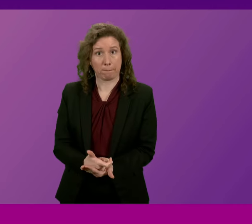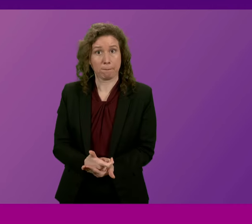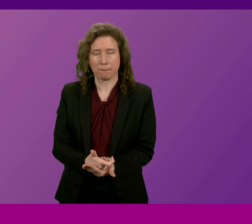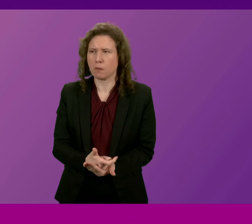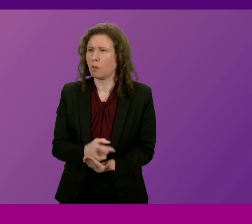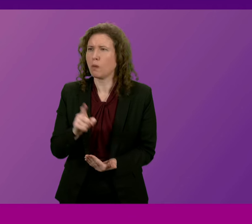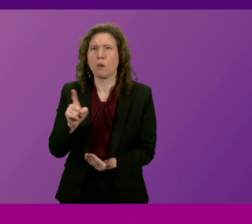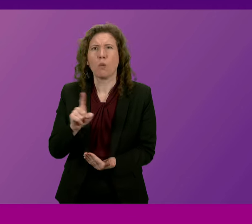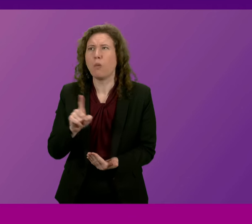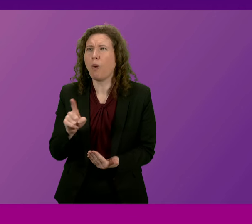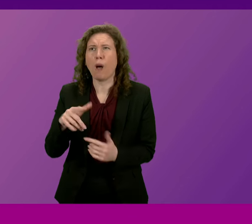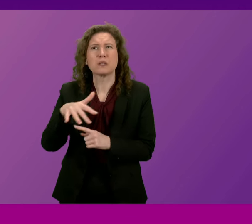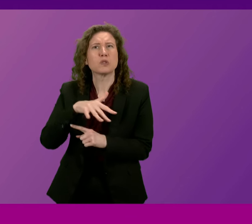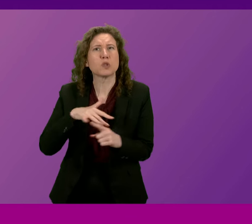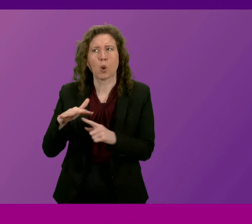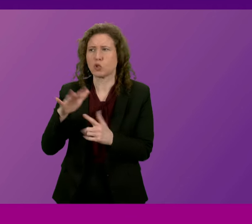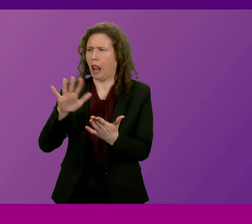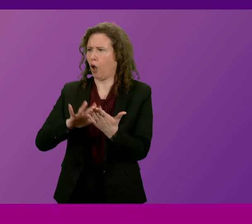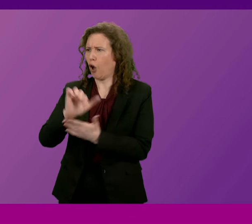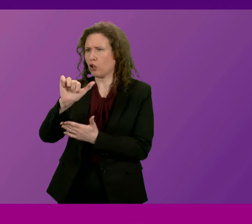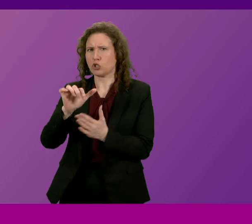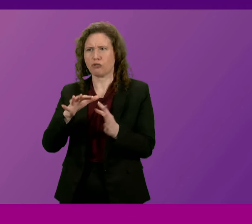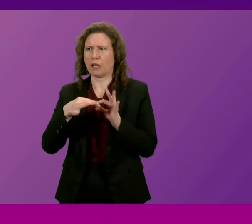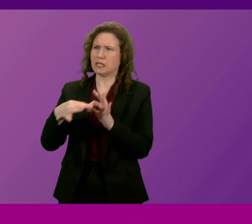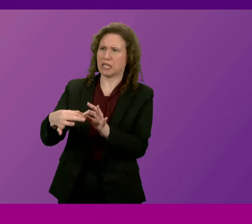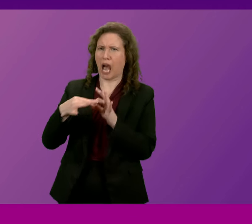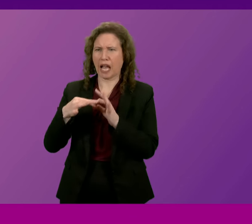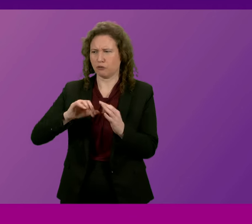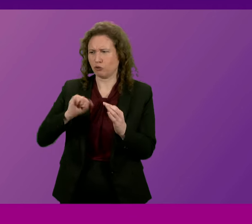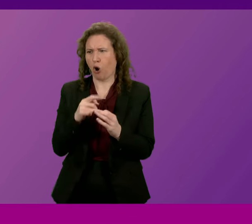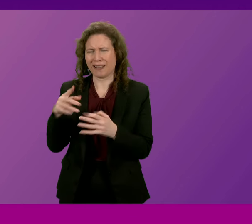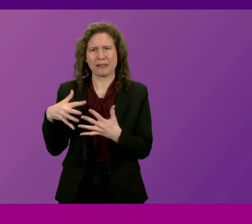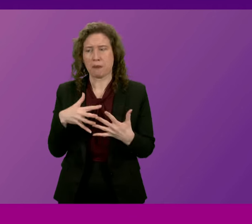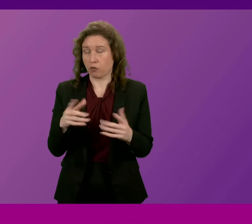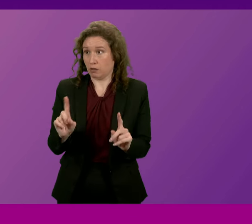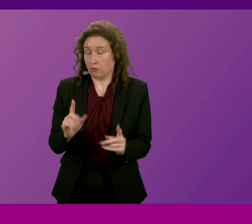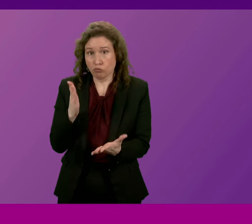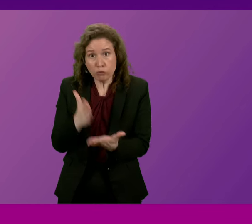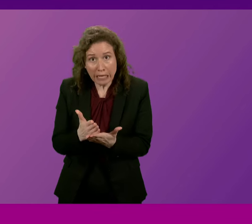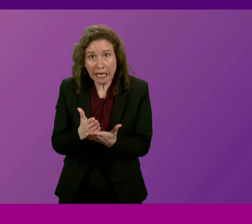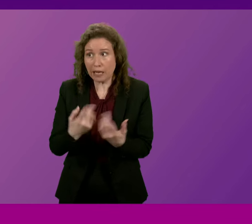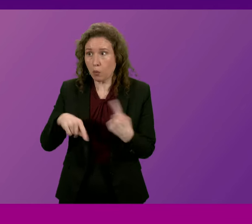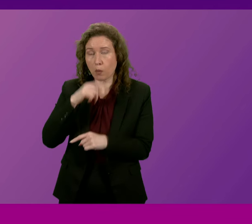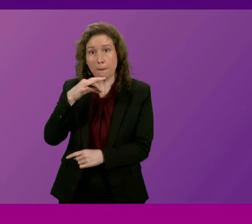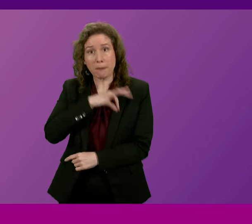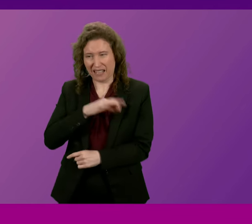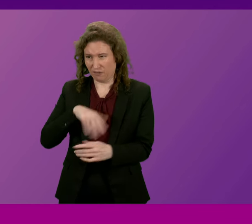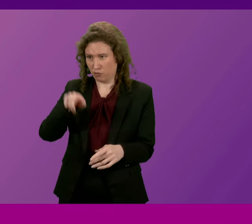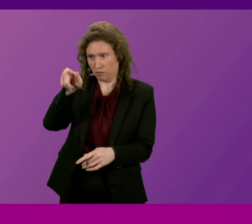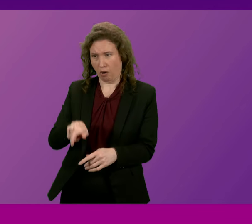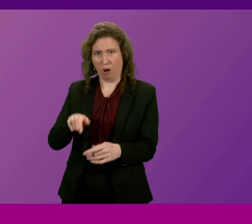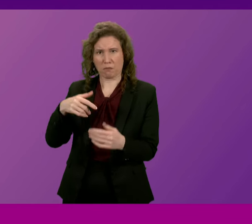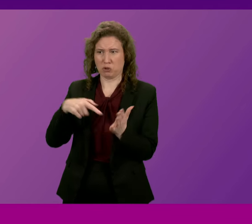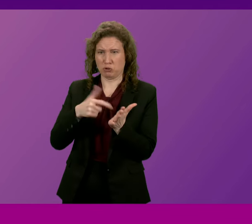social and cultural ties does the First Minister really think will benefit from a relationship